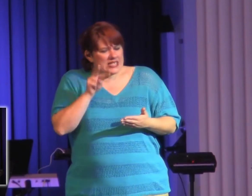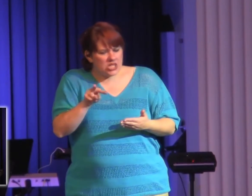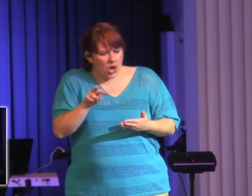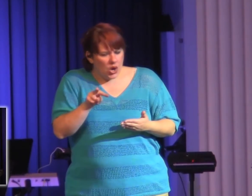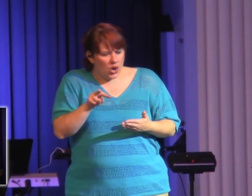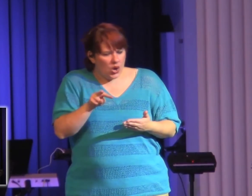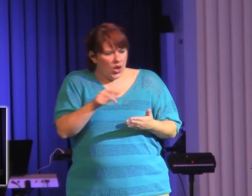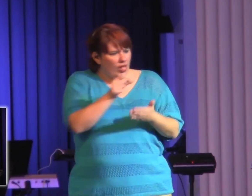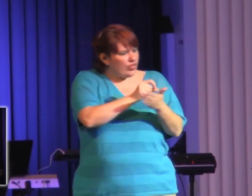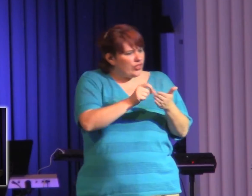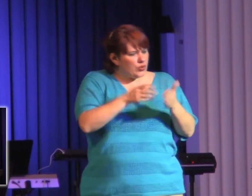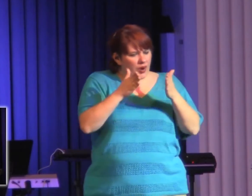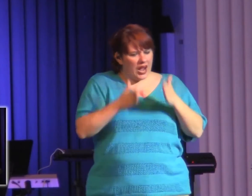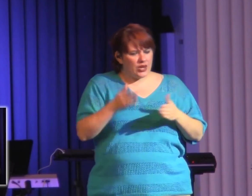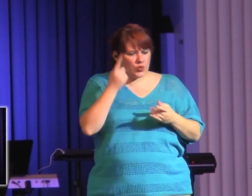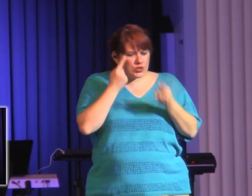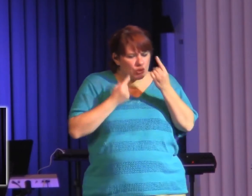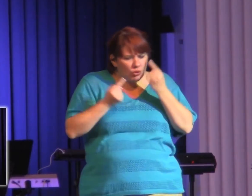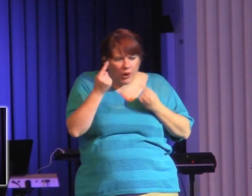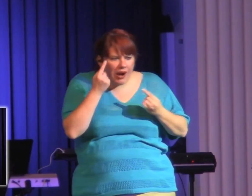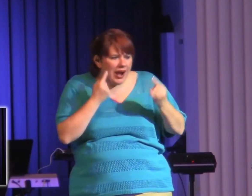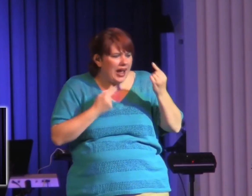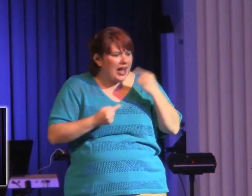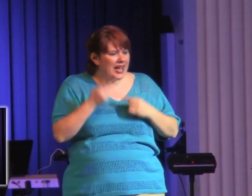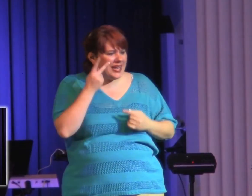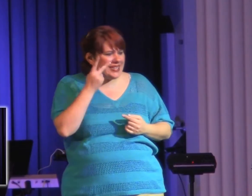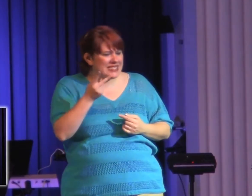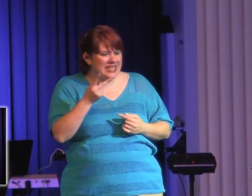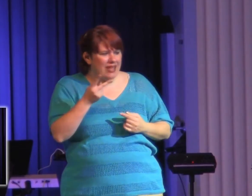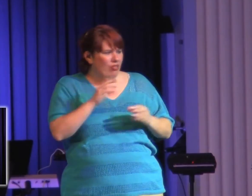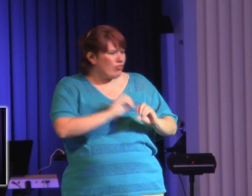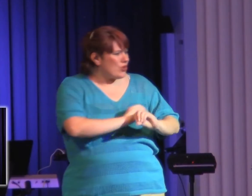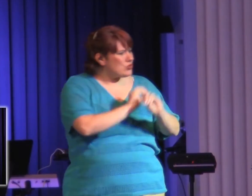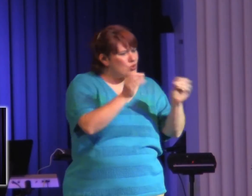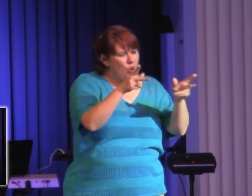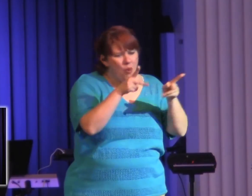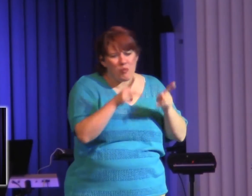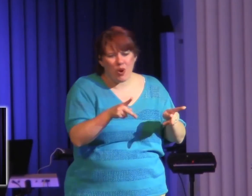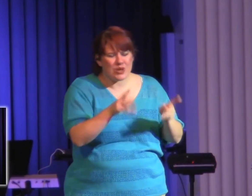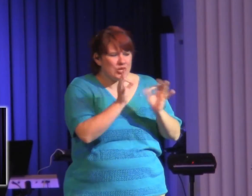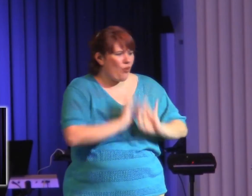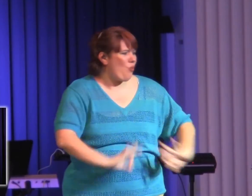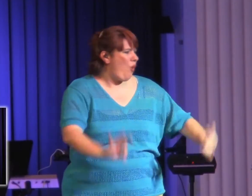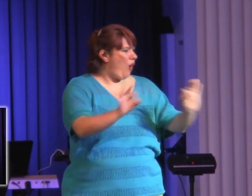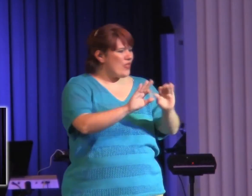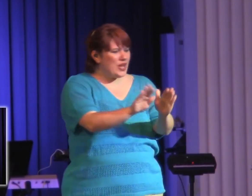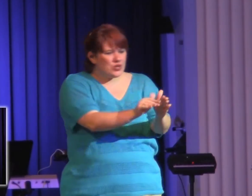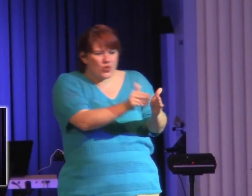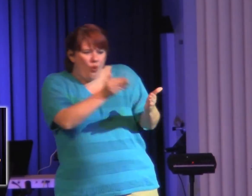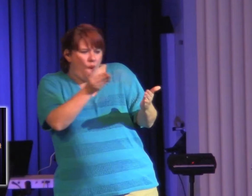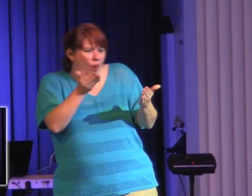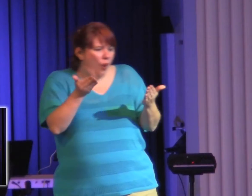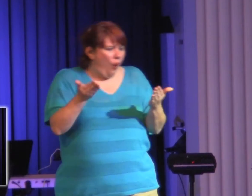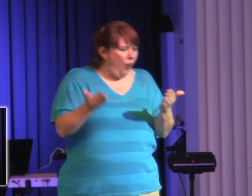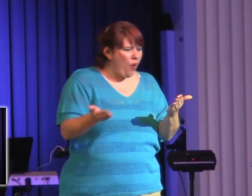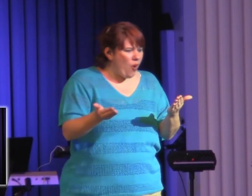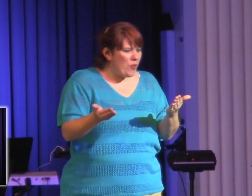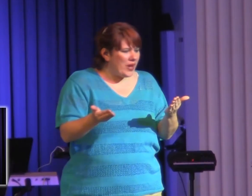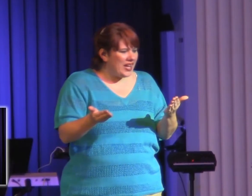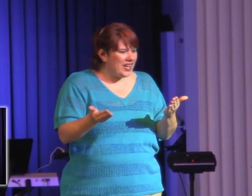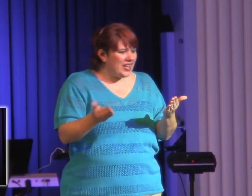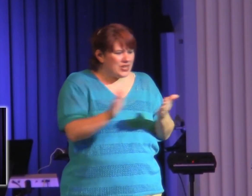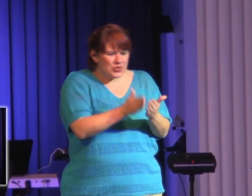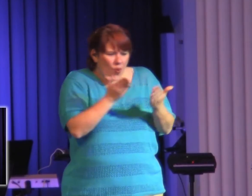worthy. And then someone said, no, here comes the lamb. And it's like, whoo, come on. Here